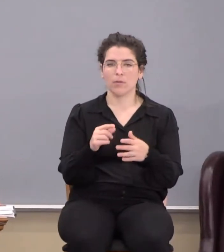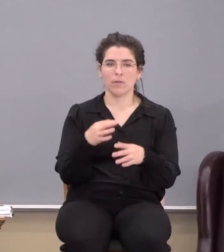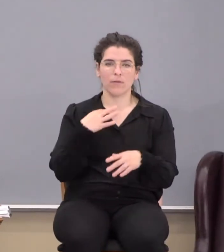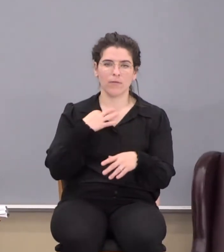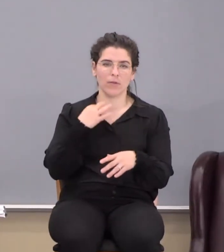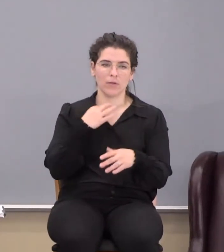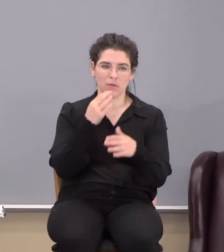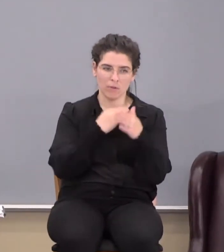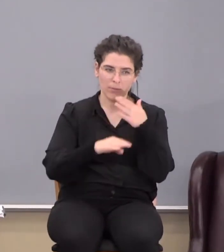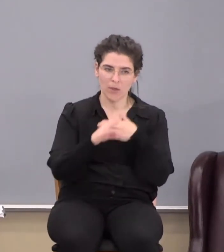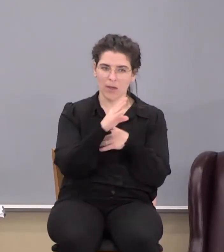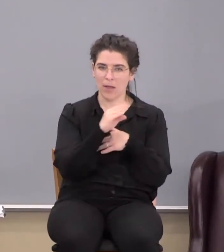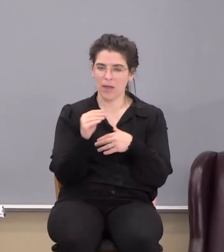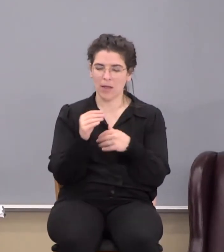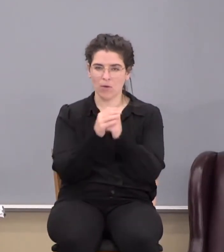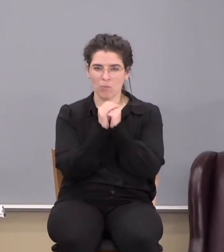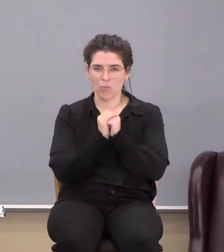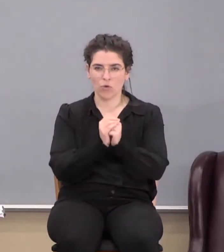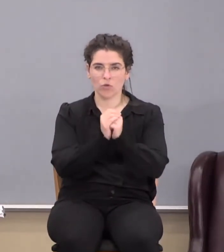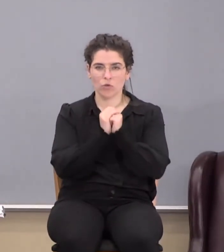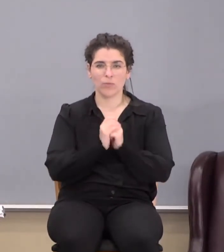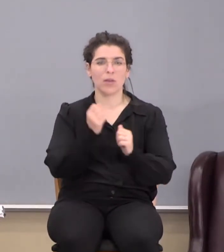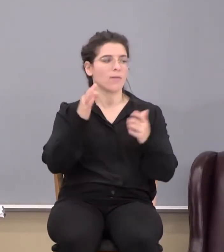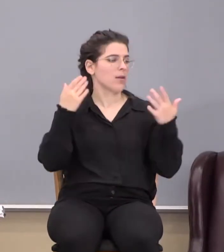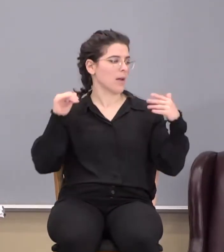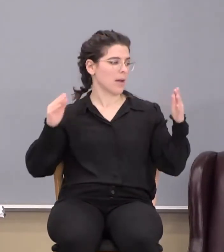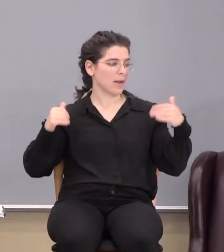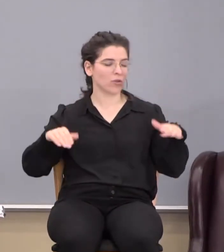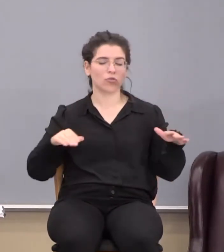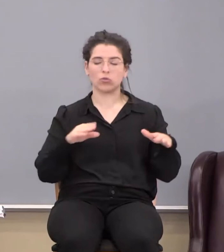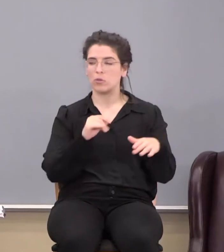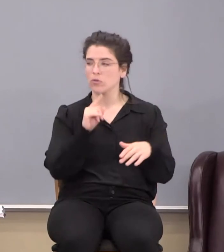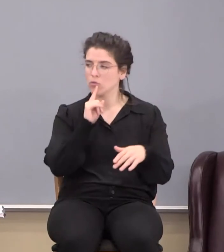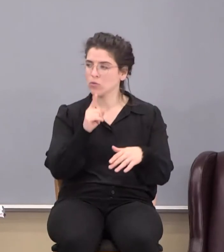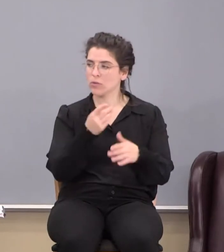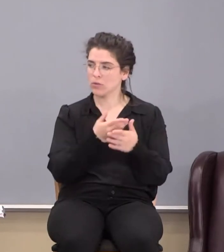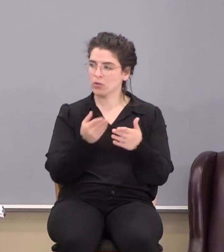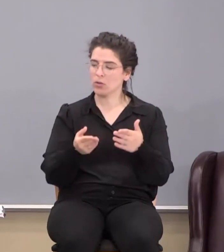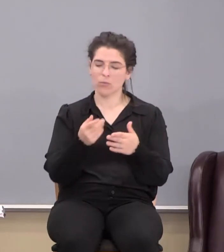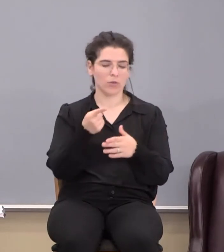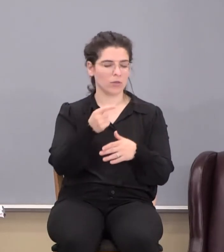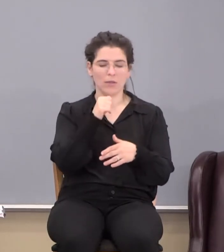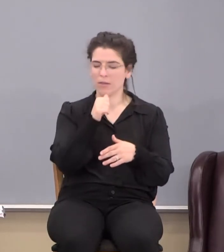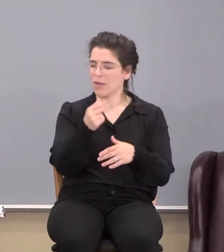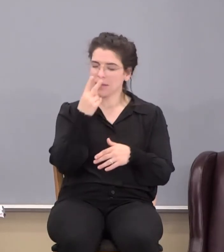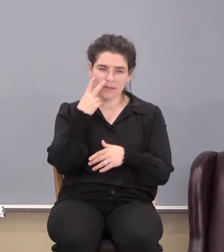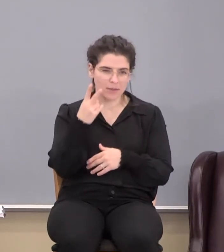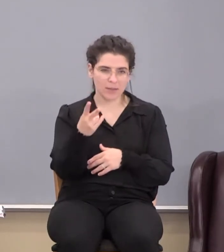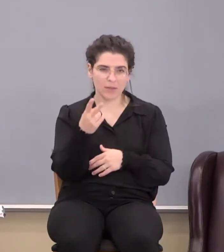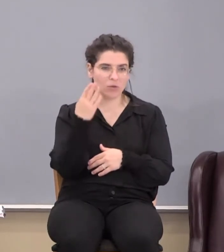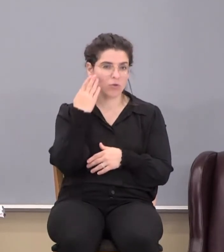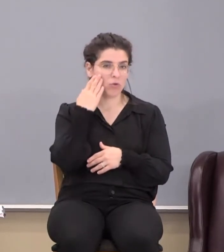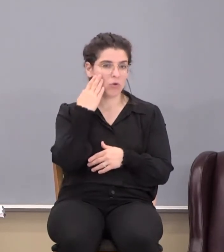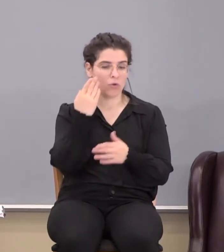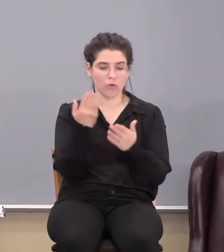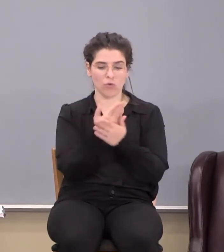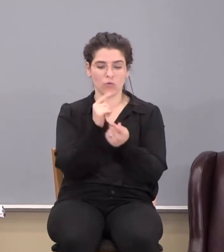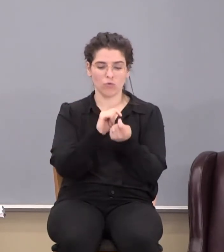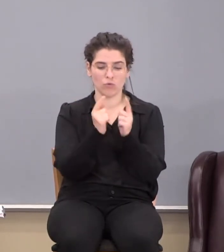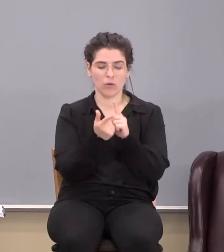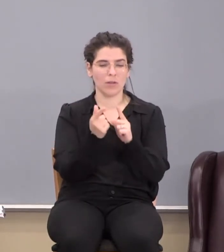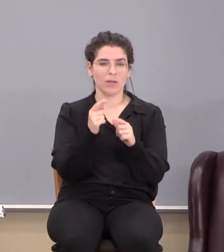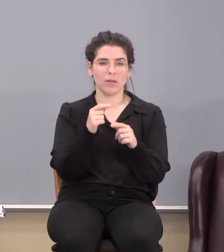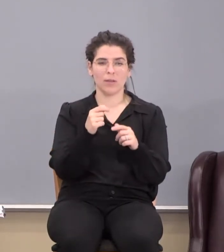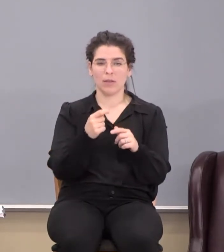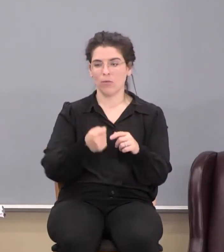voluntary humility and worshiping of angels, intruding into those things which he hath not seen. You know, the new translation changed that. They take that